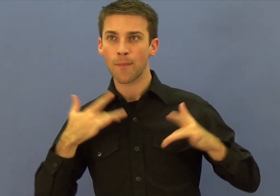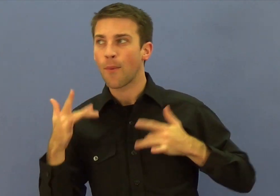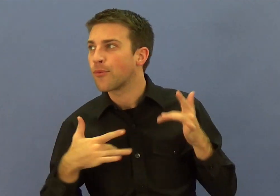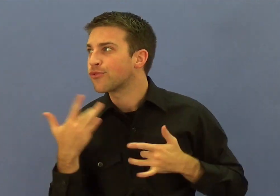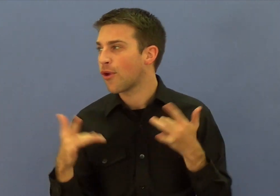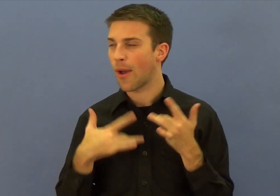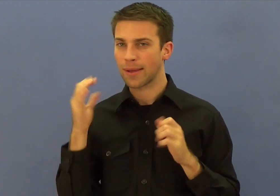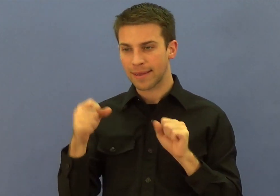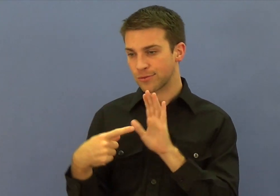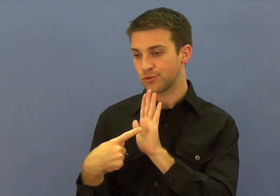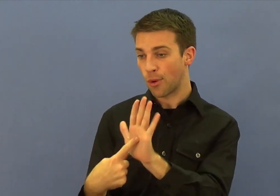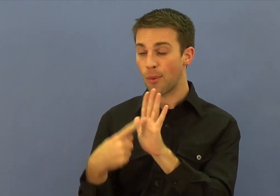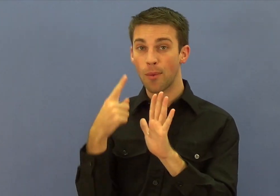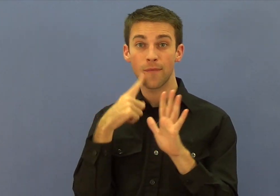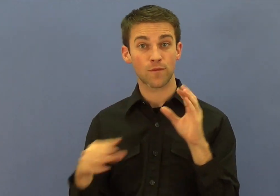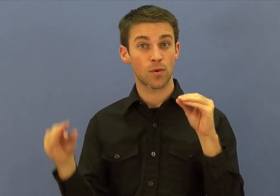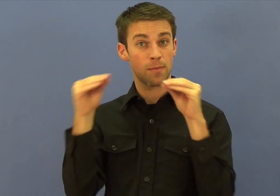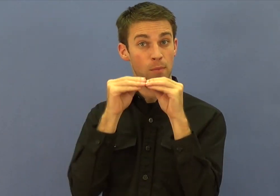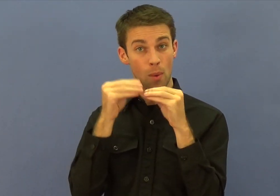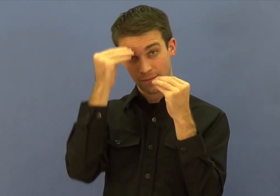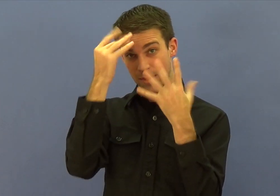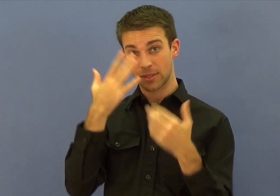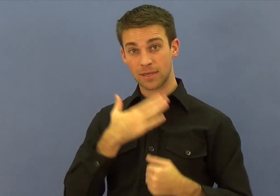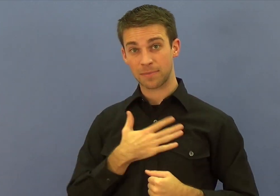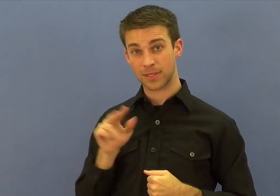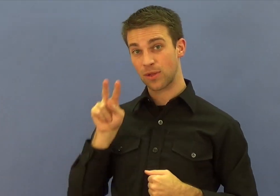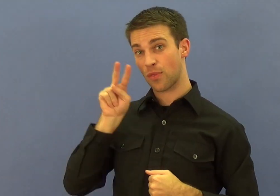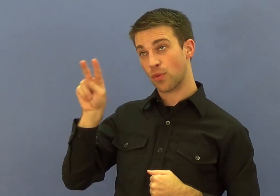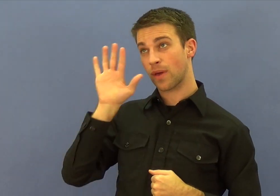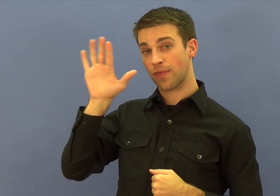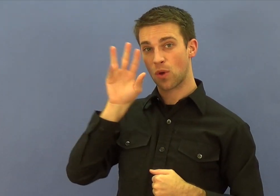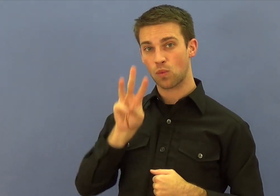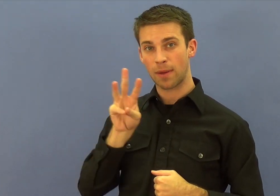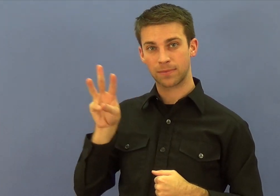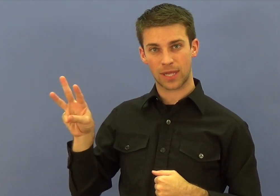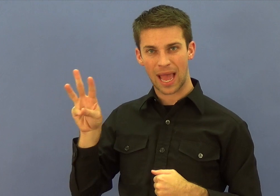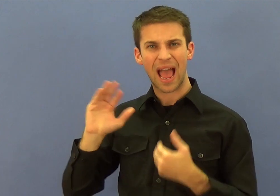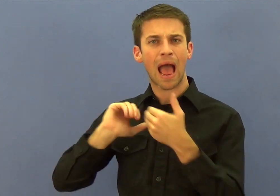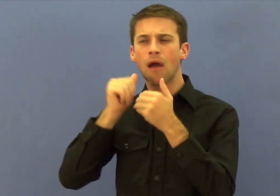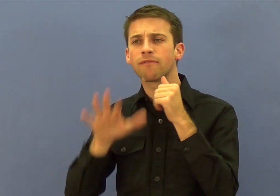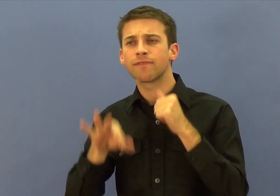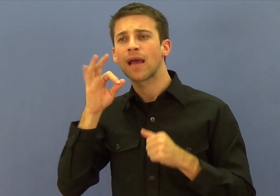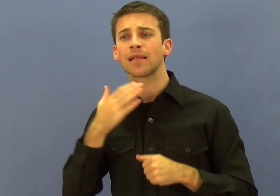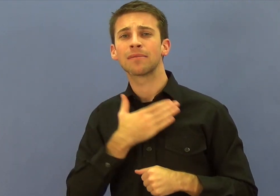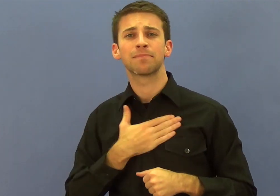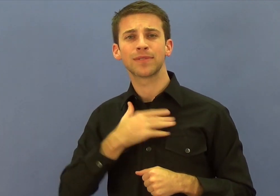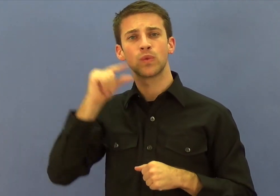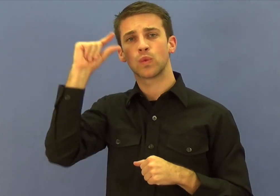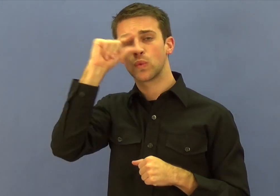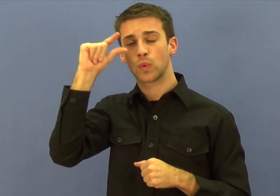For more information, please visit their website, which you can find by googling hapti